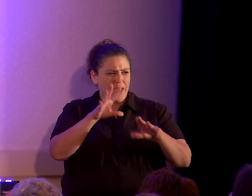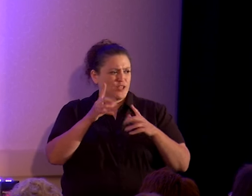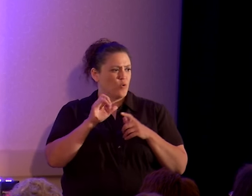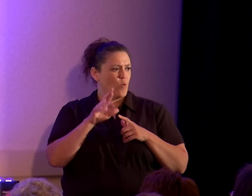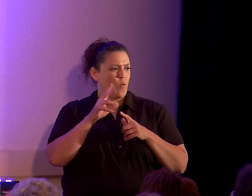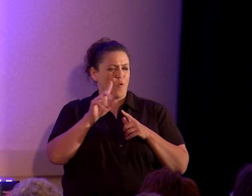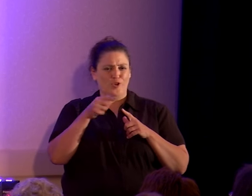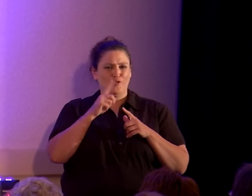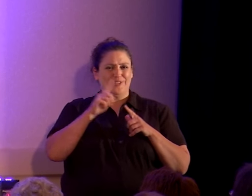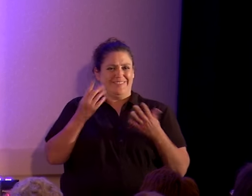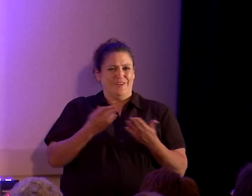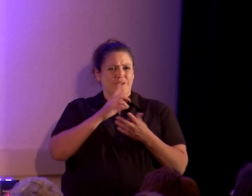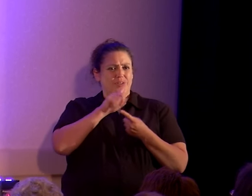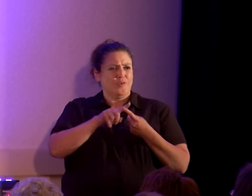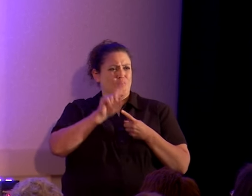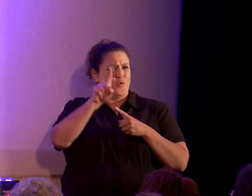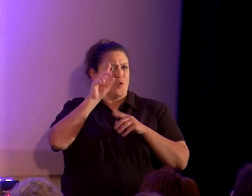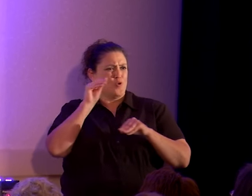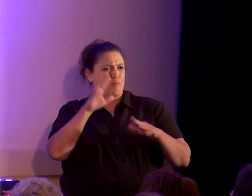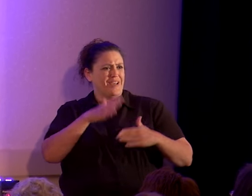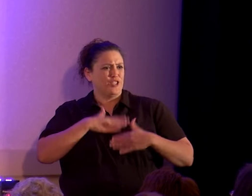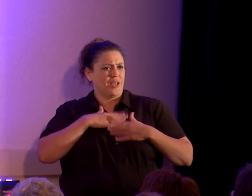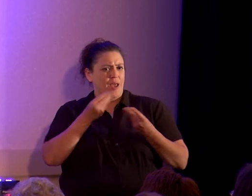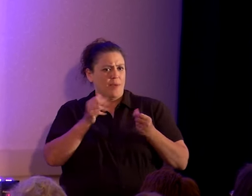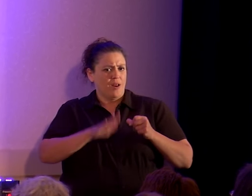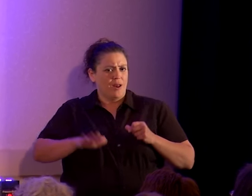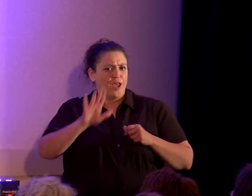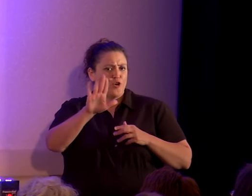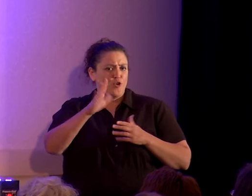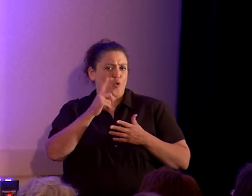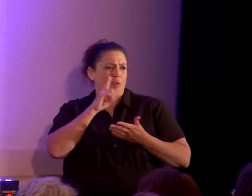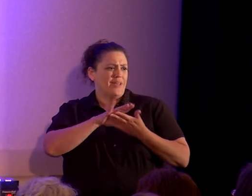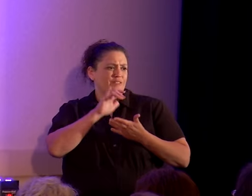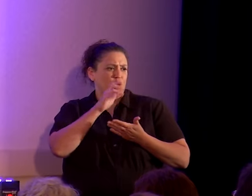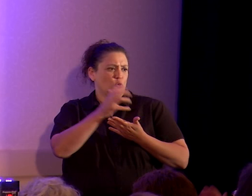magical happy land, your beliefs are not deserving of respect, and I won't!